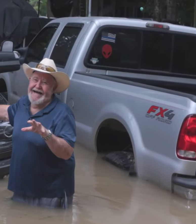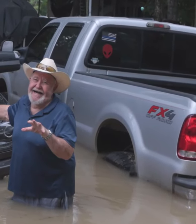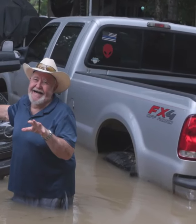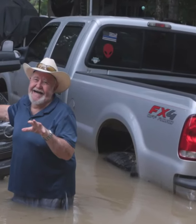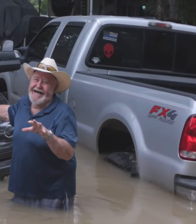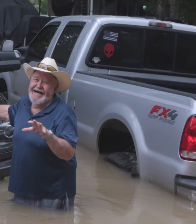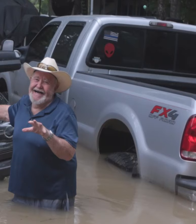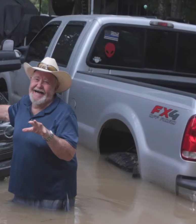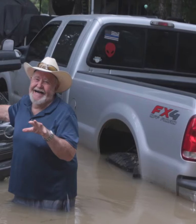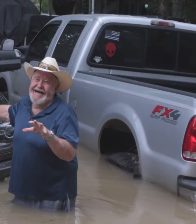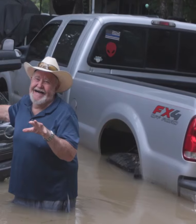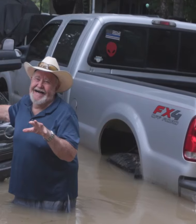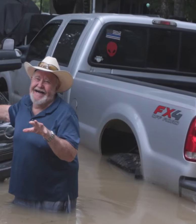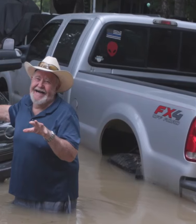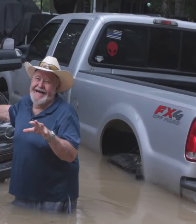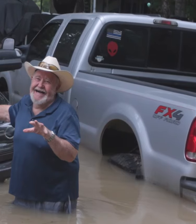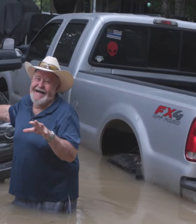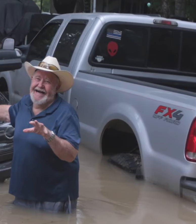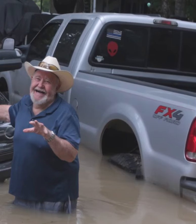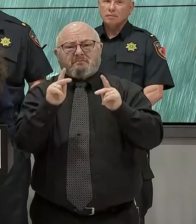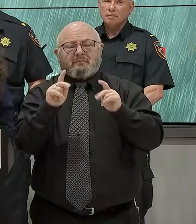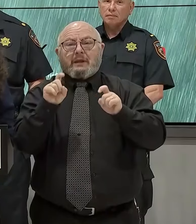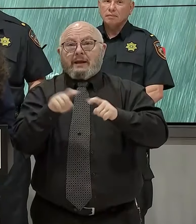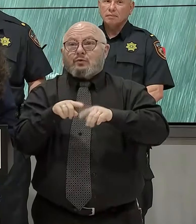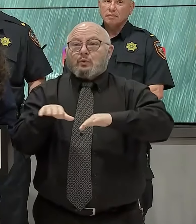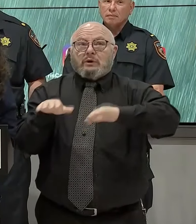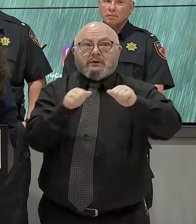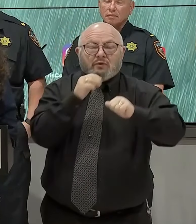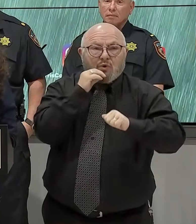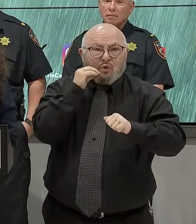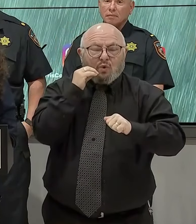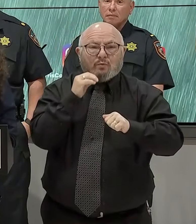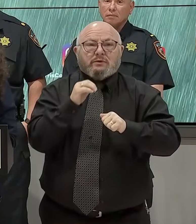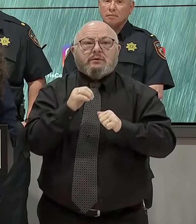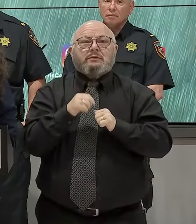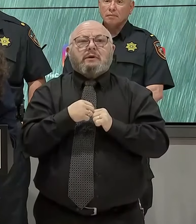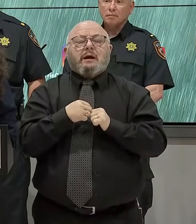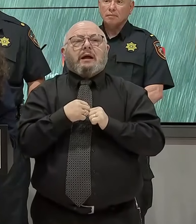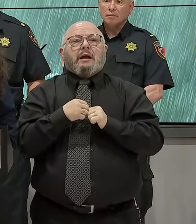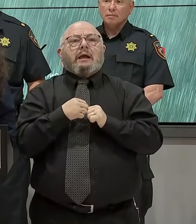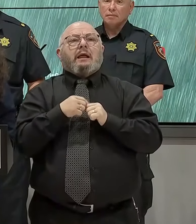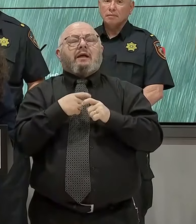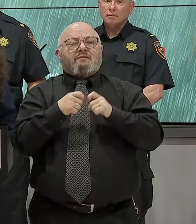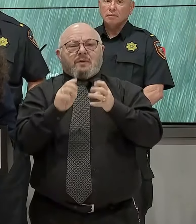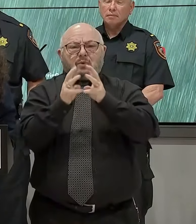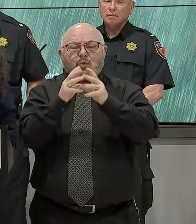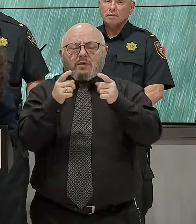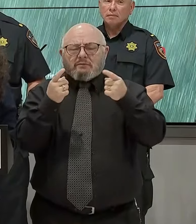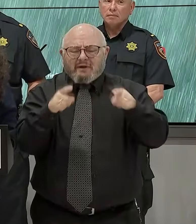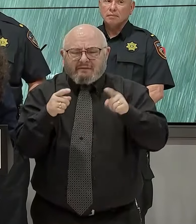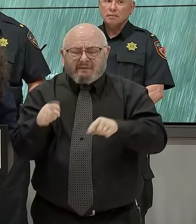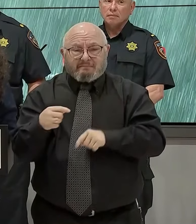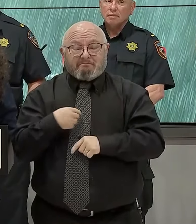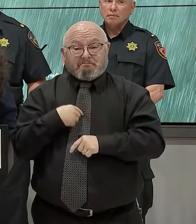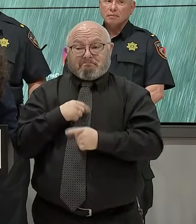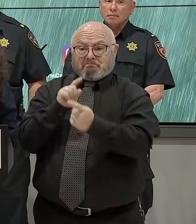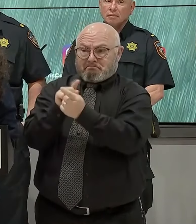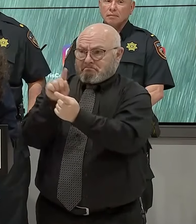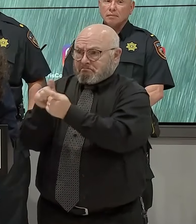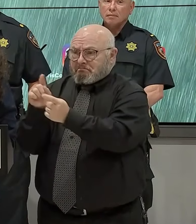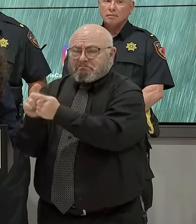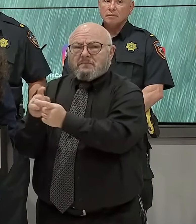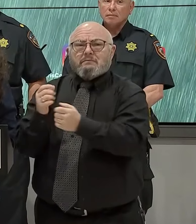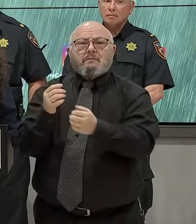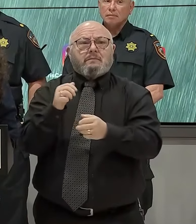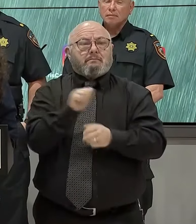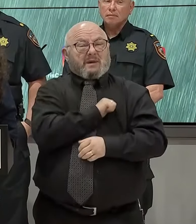I know that a lot of folks were displaced by this weather event. I personally met some of them. I saw the damage, and